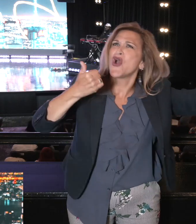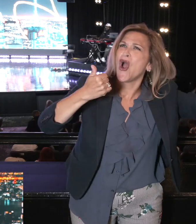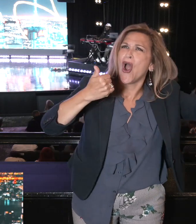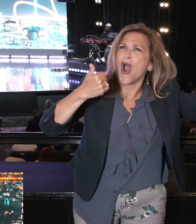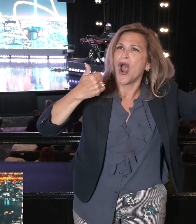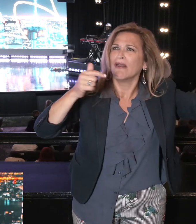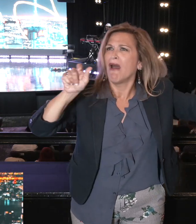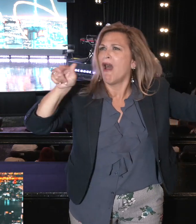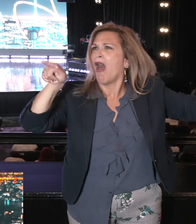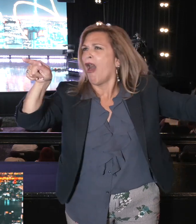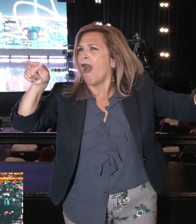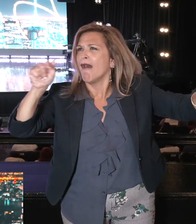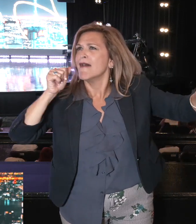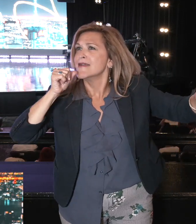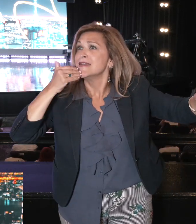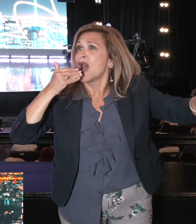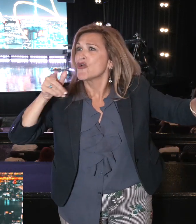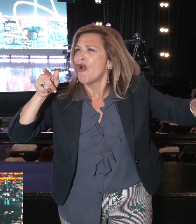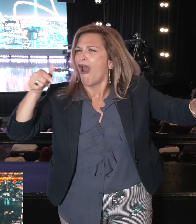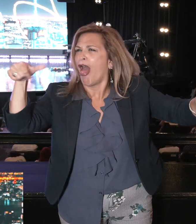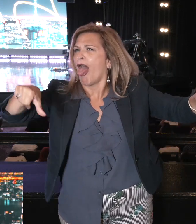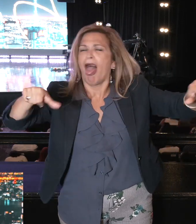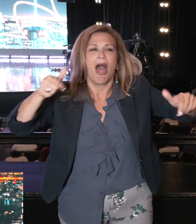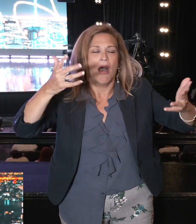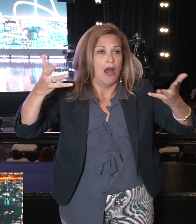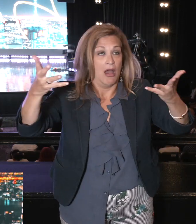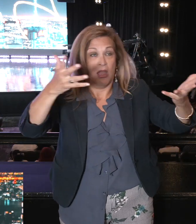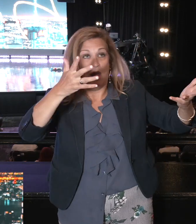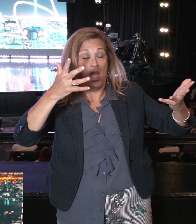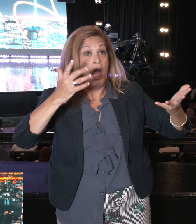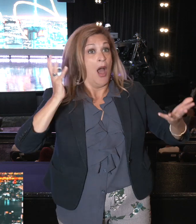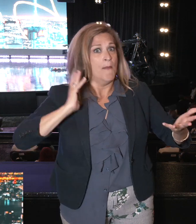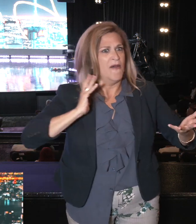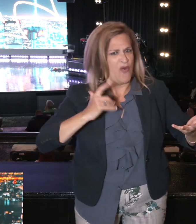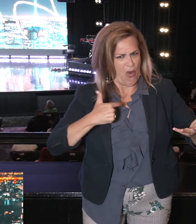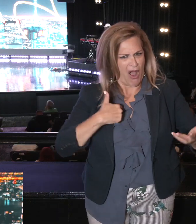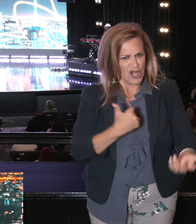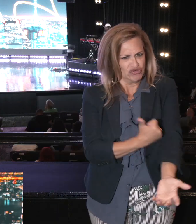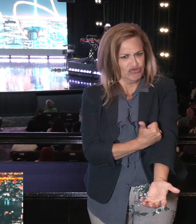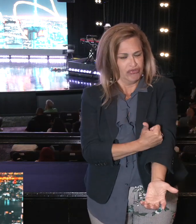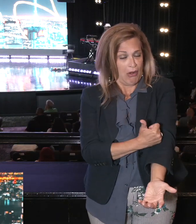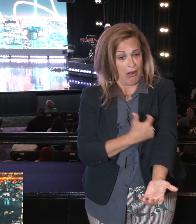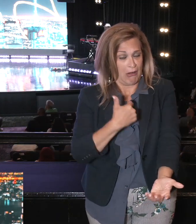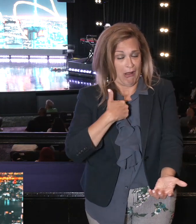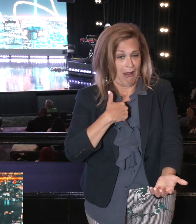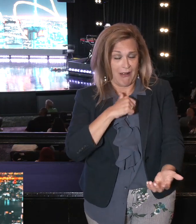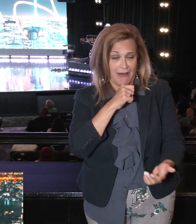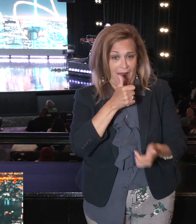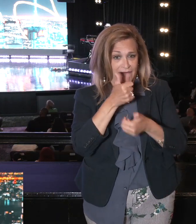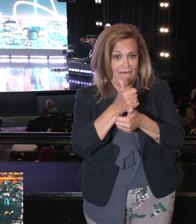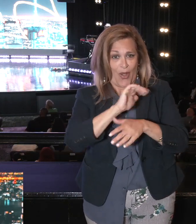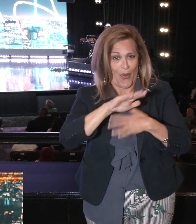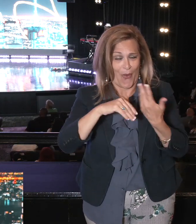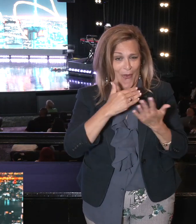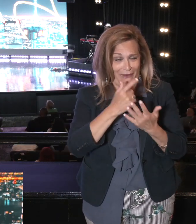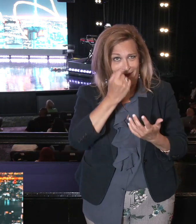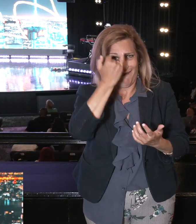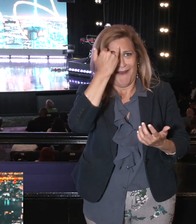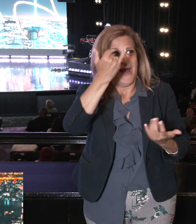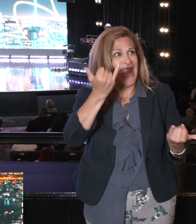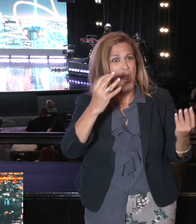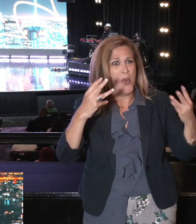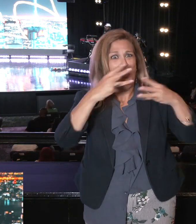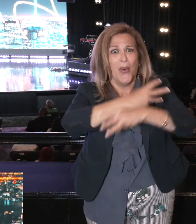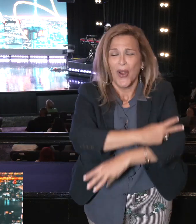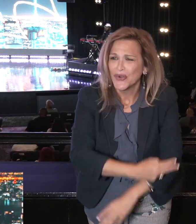I mean. When I did drugs. I wouldn't have believed the stuff that people are saying today. Crazy. Educators. Leaders. Like what are you